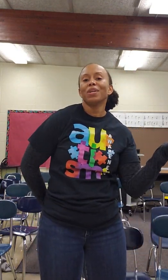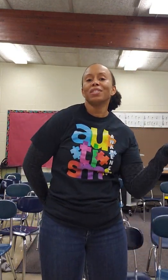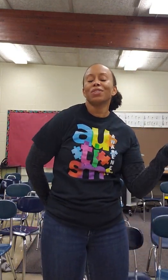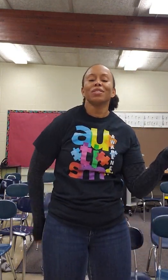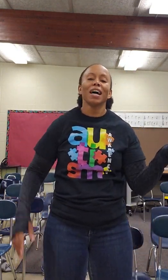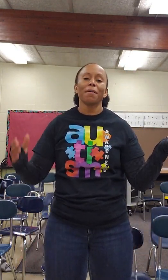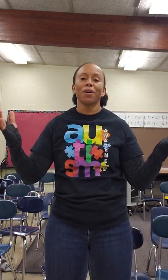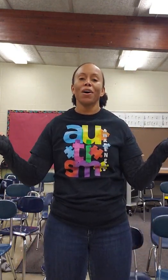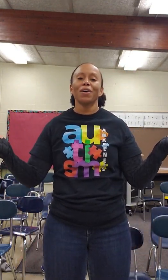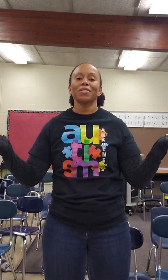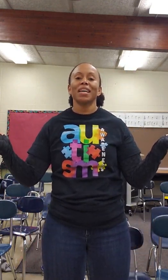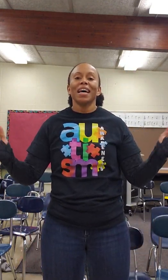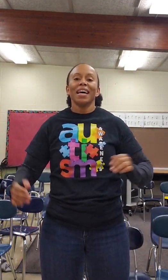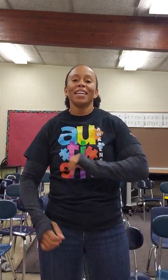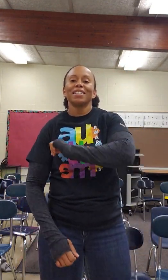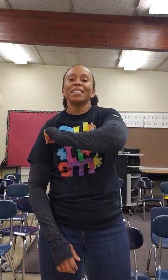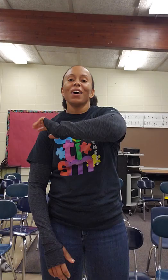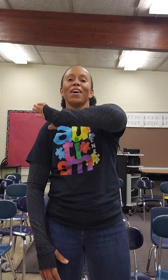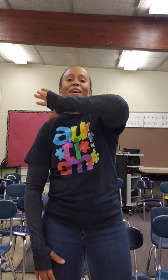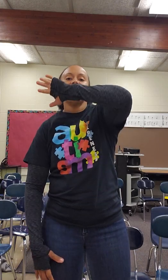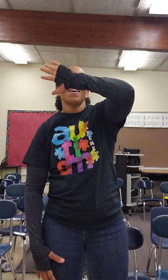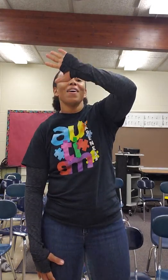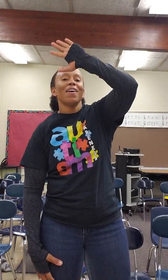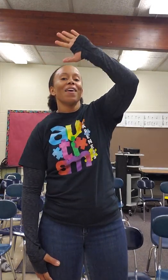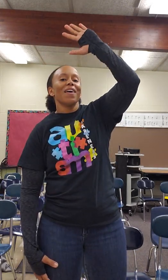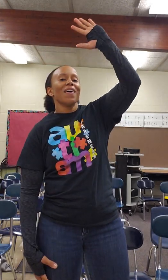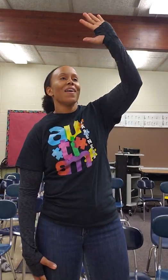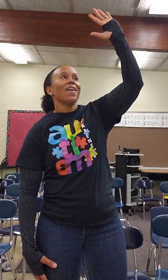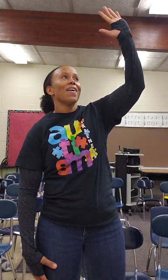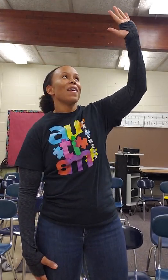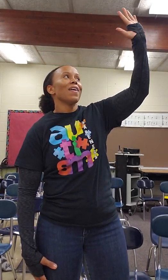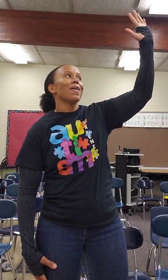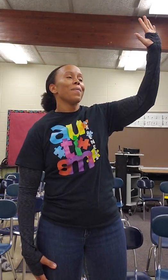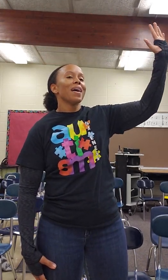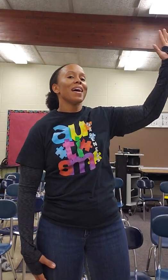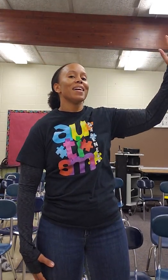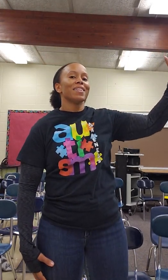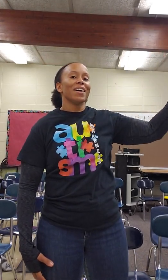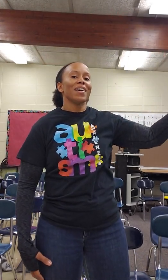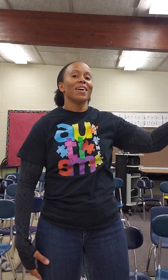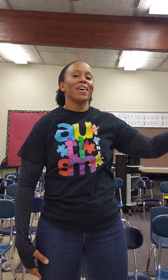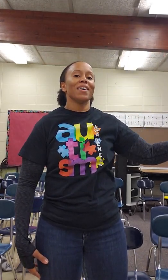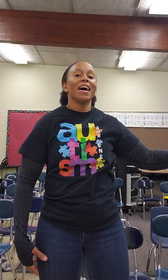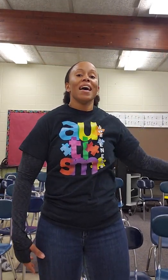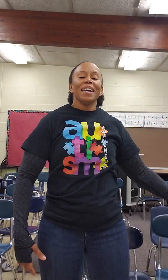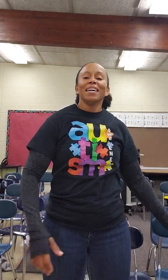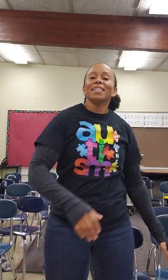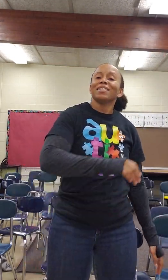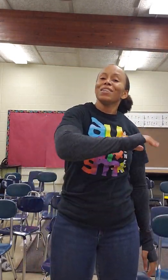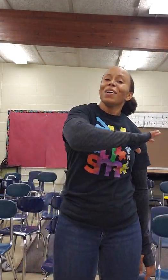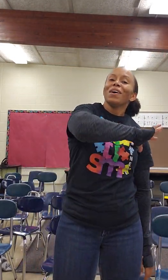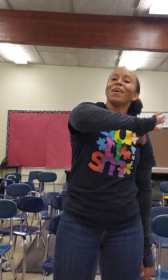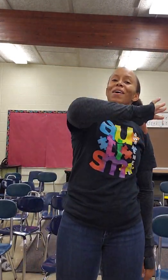wintertime goes. It's no wonder. It's no